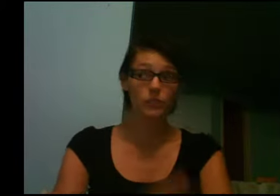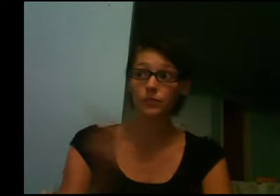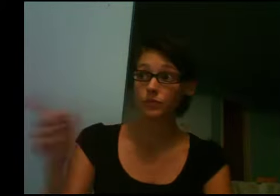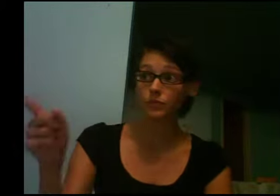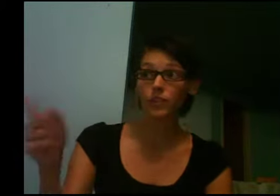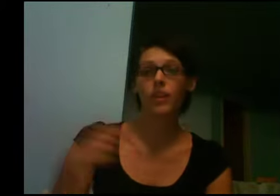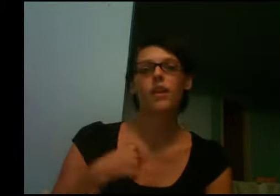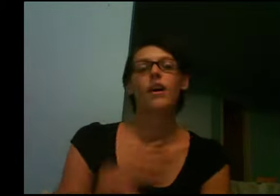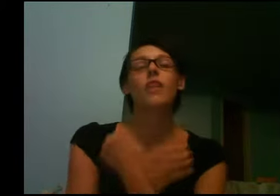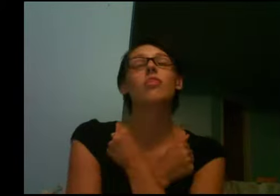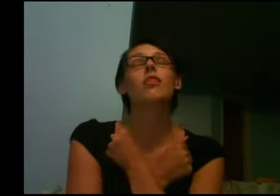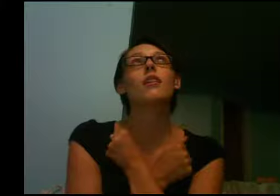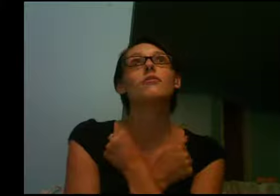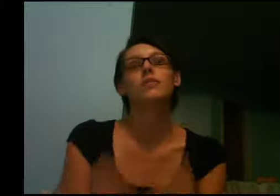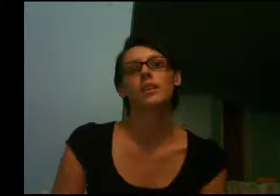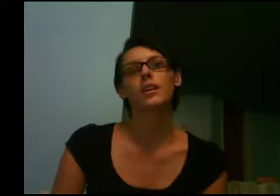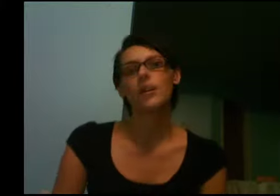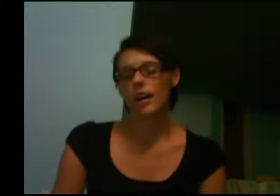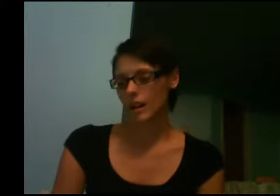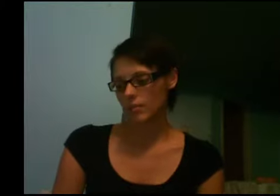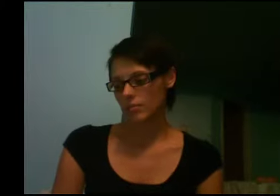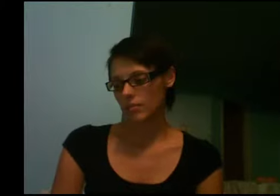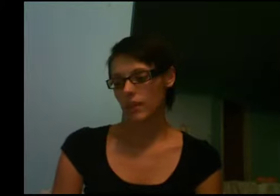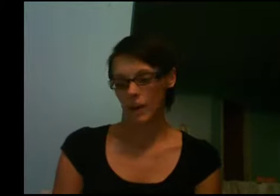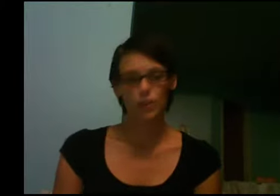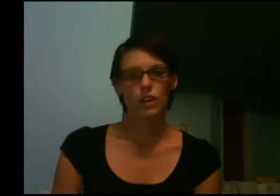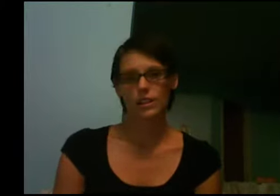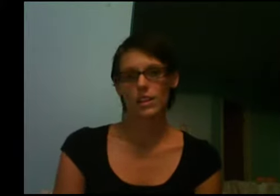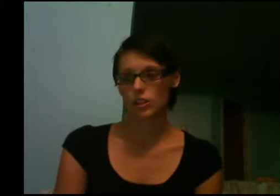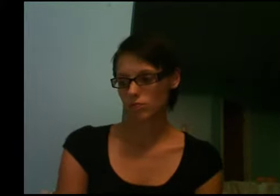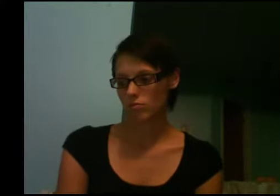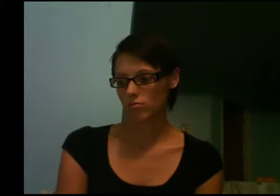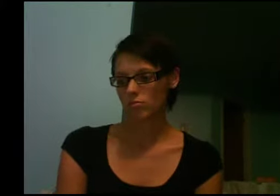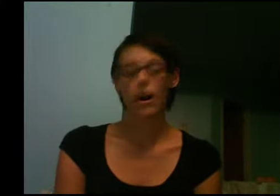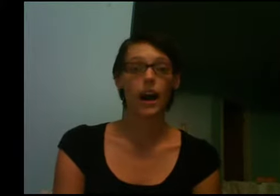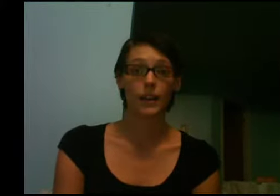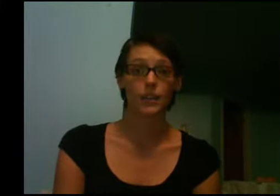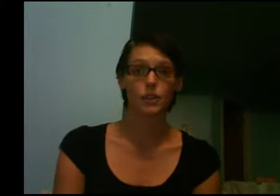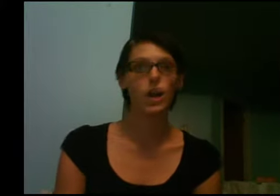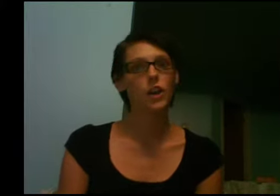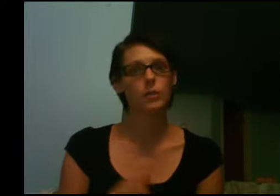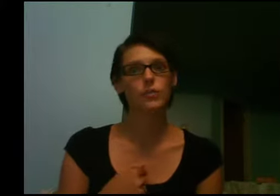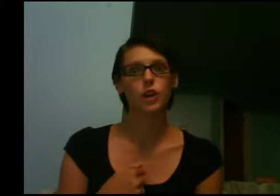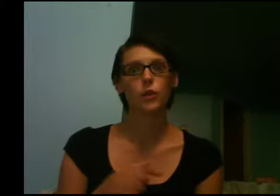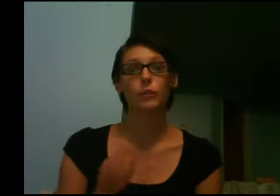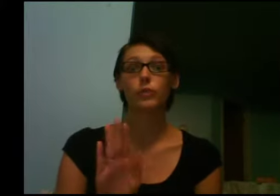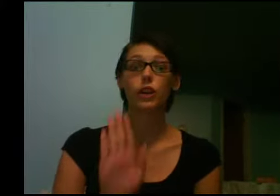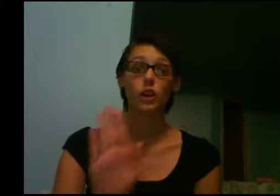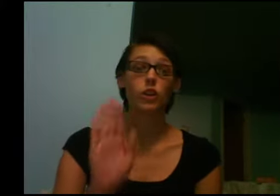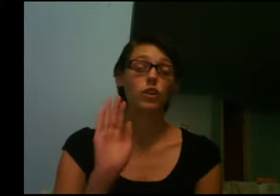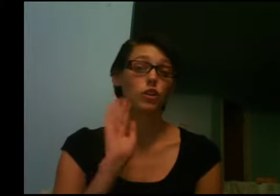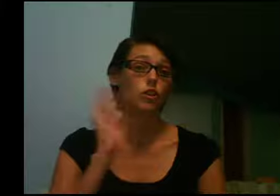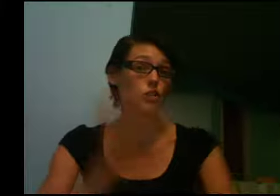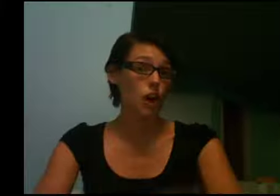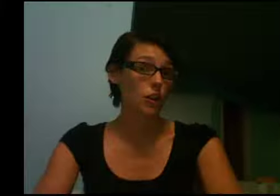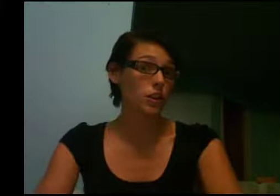I love. That would translate to, I love your daughter. So, your daughter,